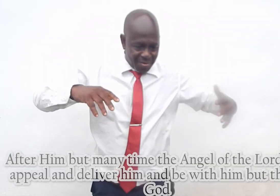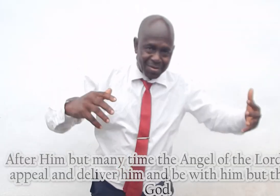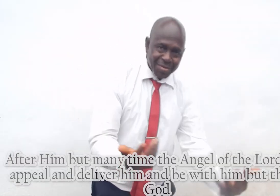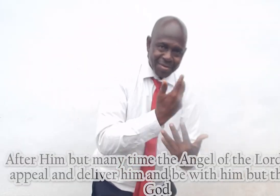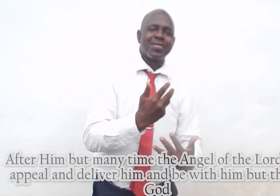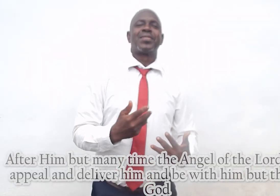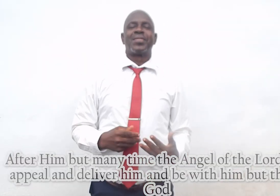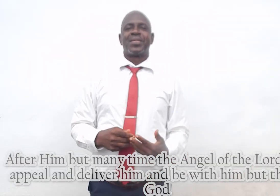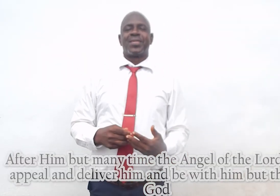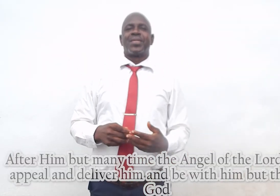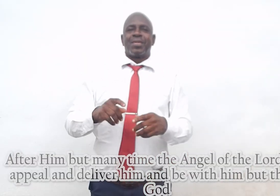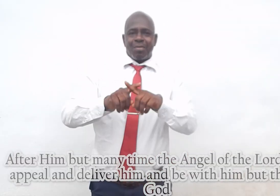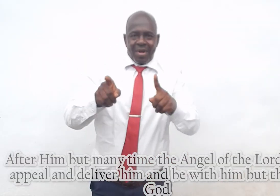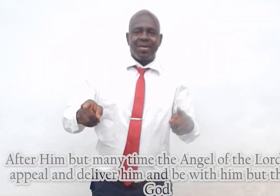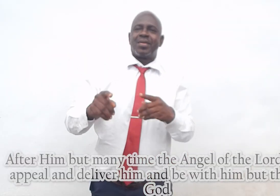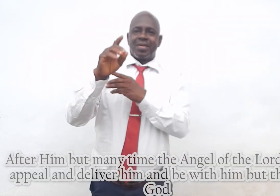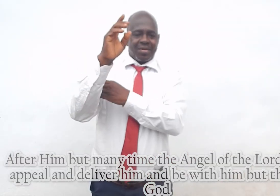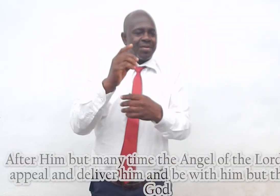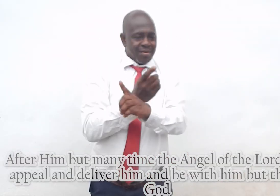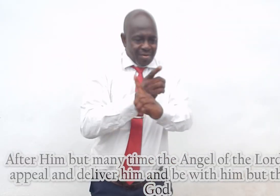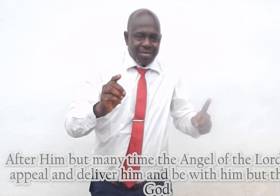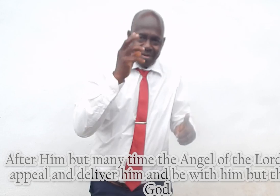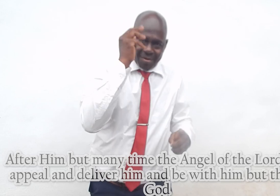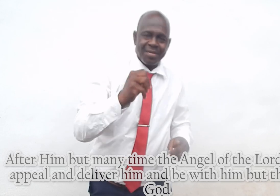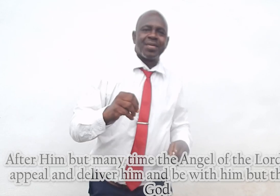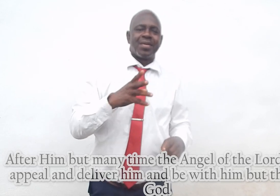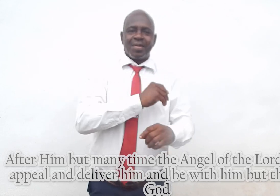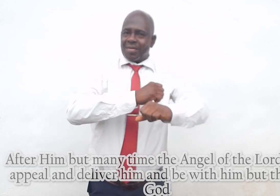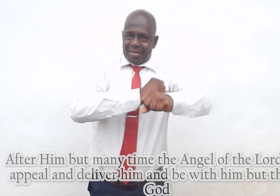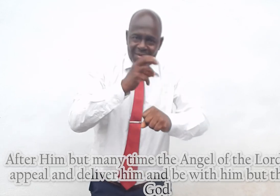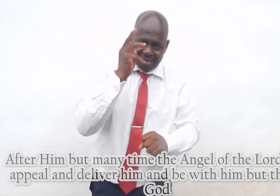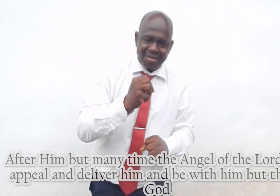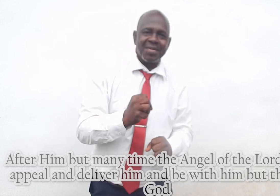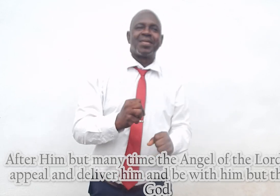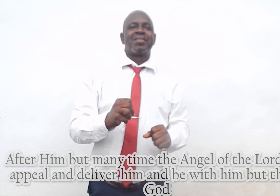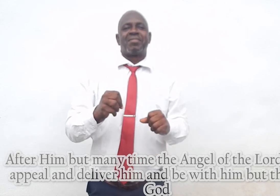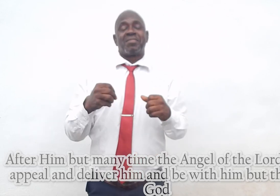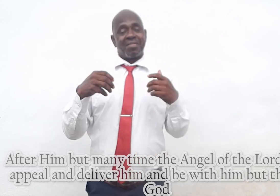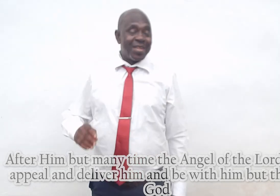when in time the angel of the law will appear and deliver him and be with him